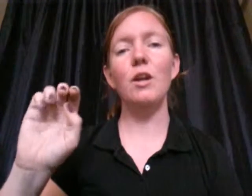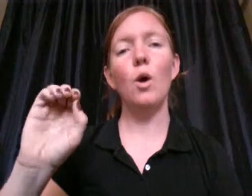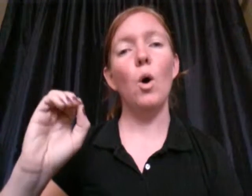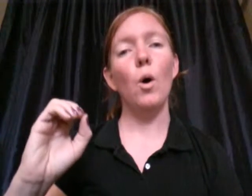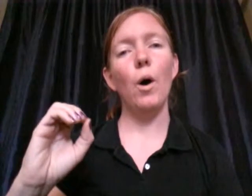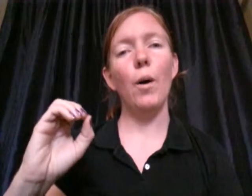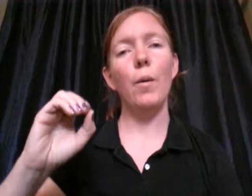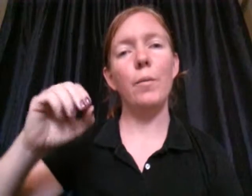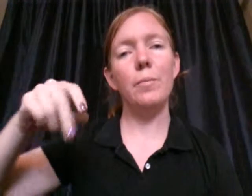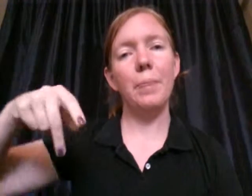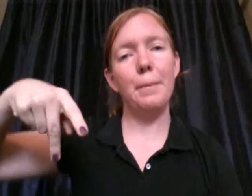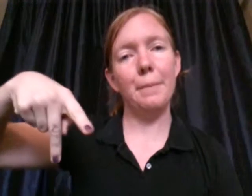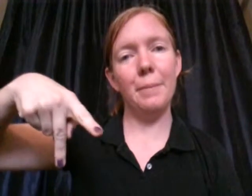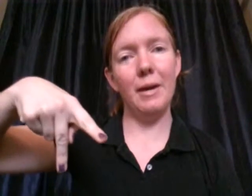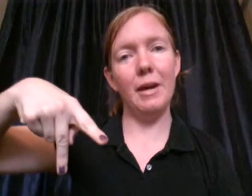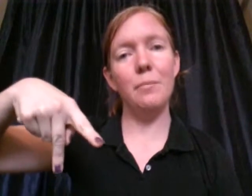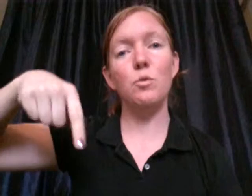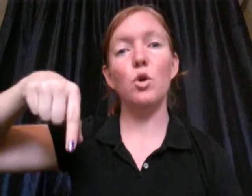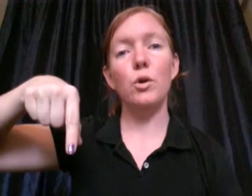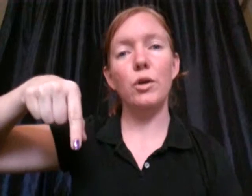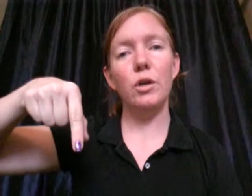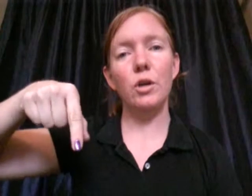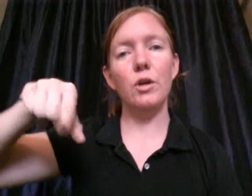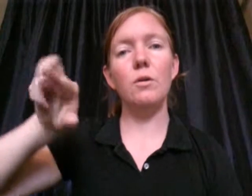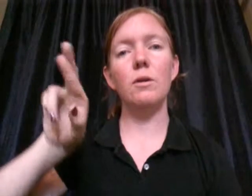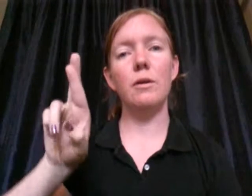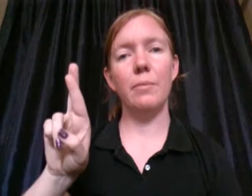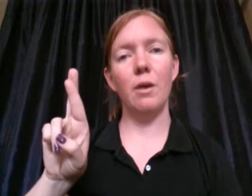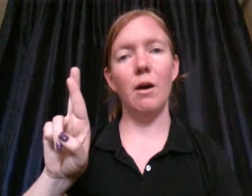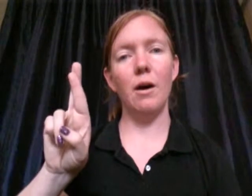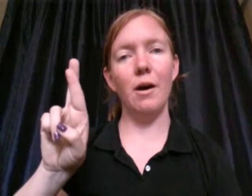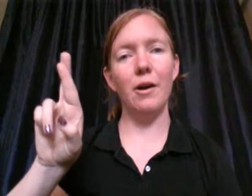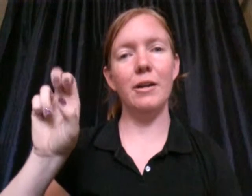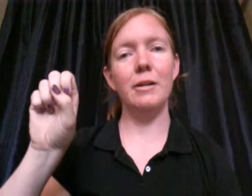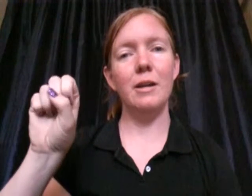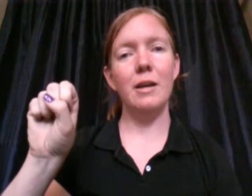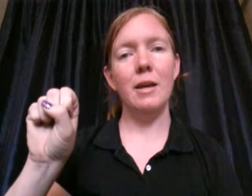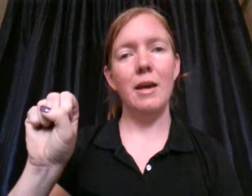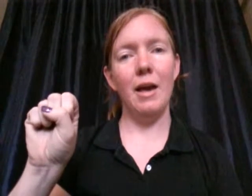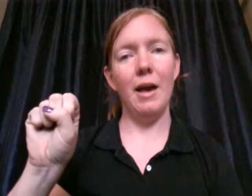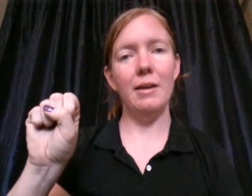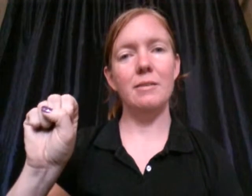O P Q R S